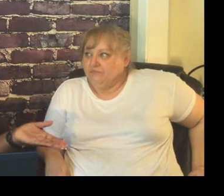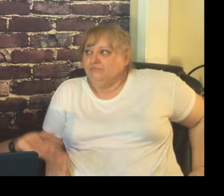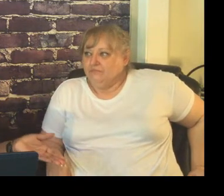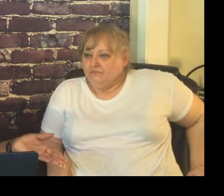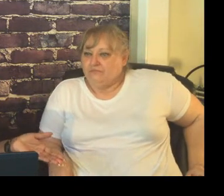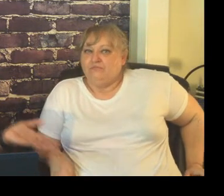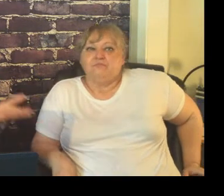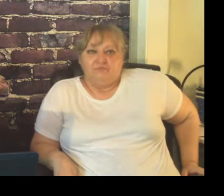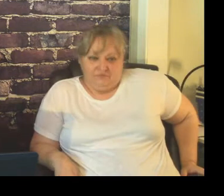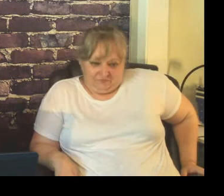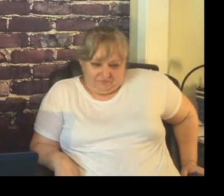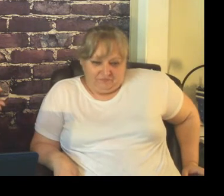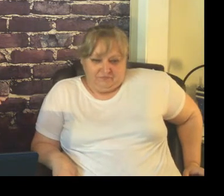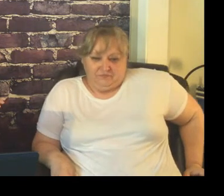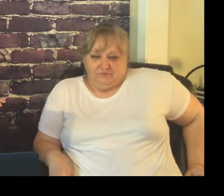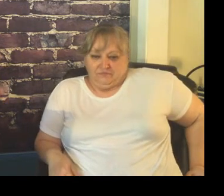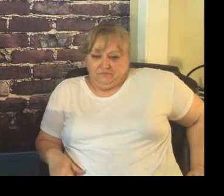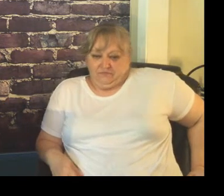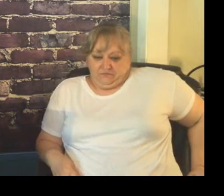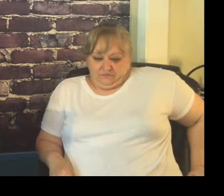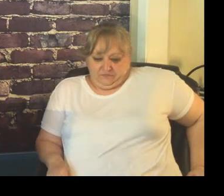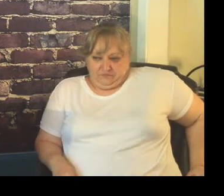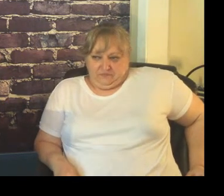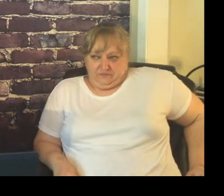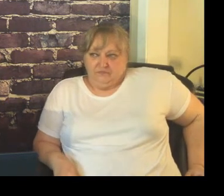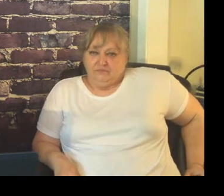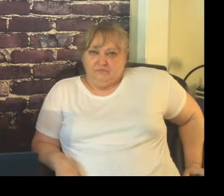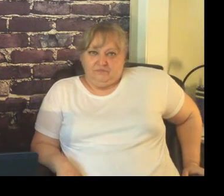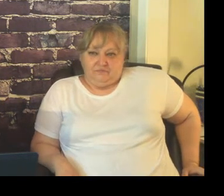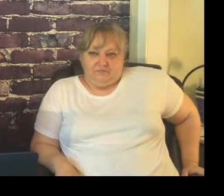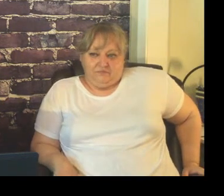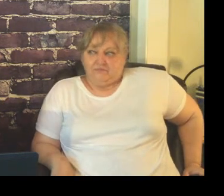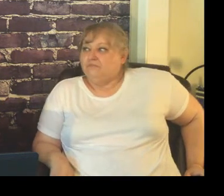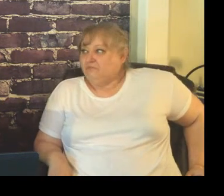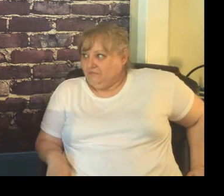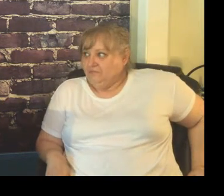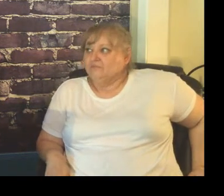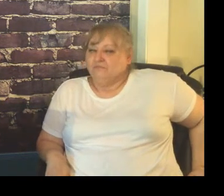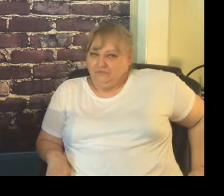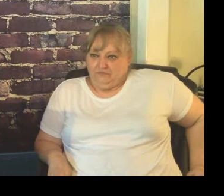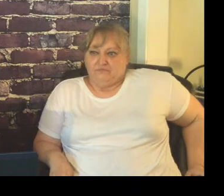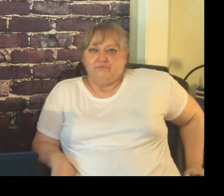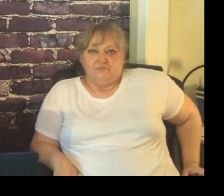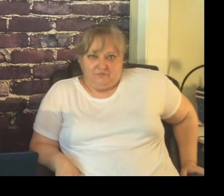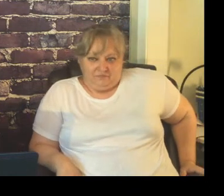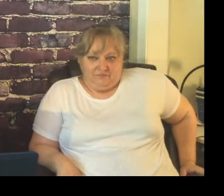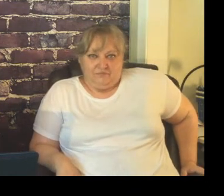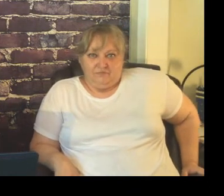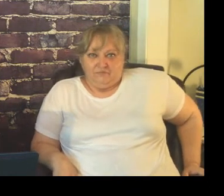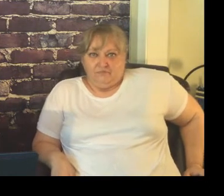little people just like you're big people you know when you get on information overload everything that comes after that you don't understand it you don't hear